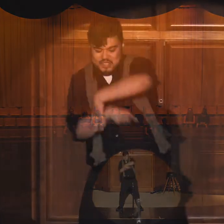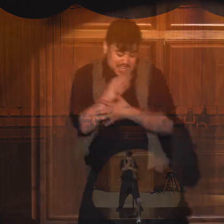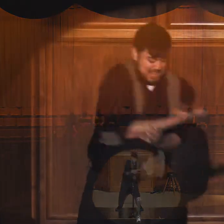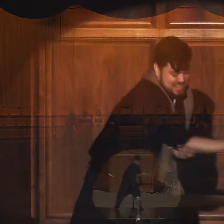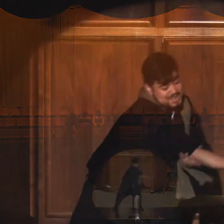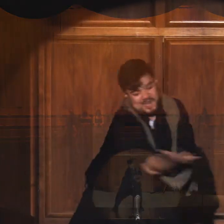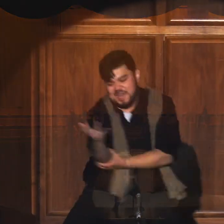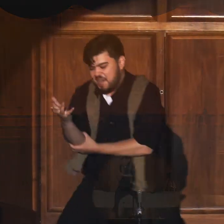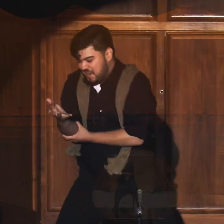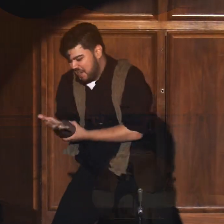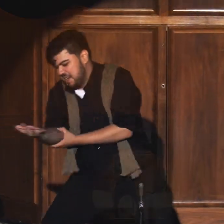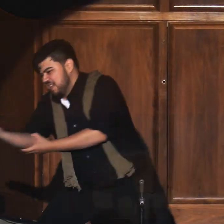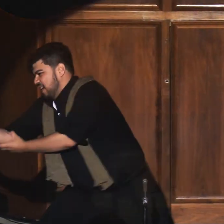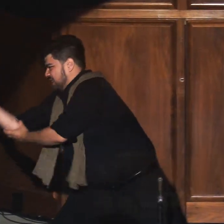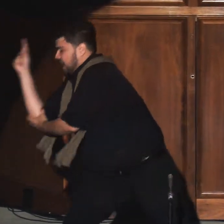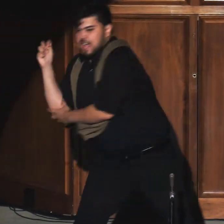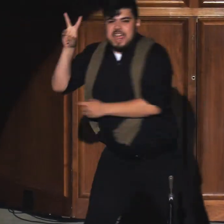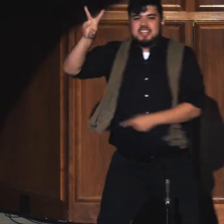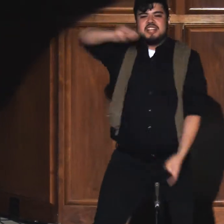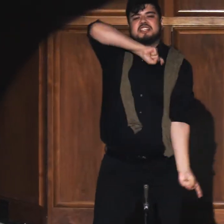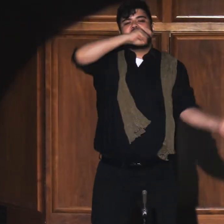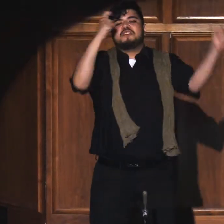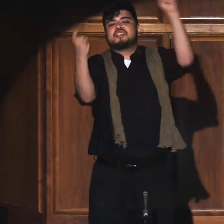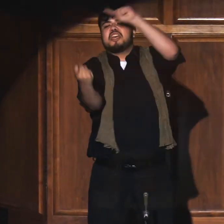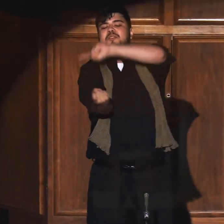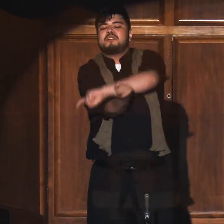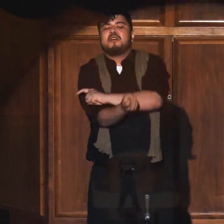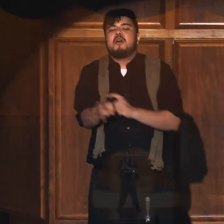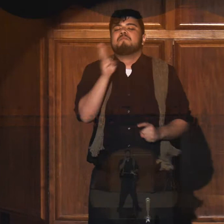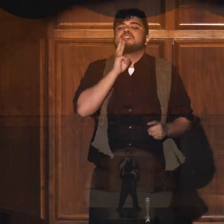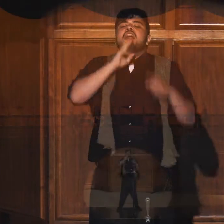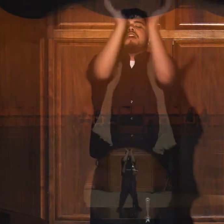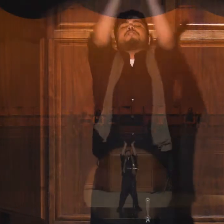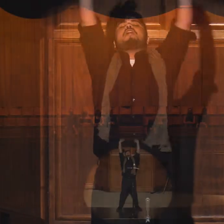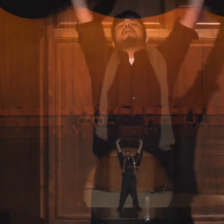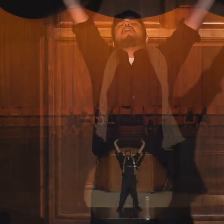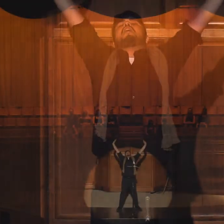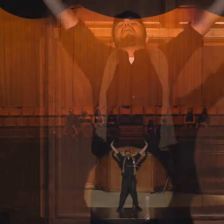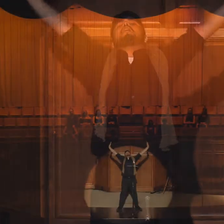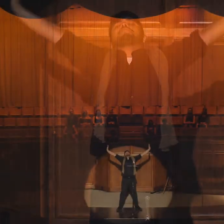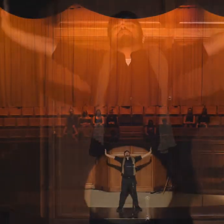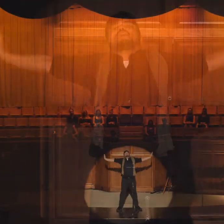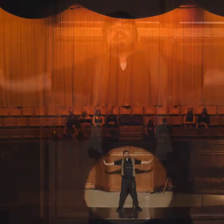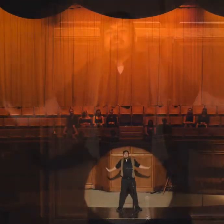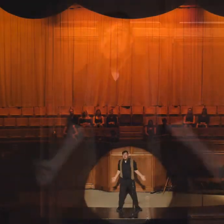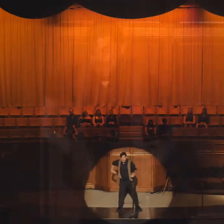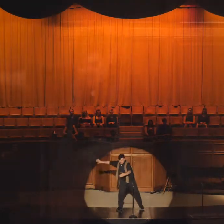a garden And the t-shirt becomes a fountain And